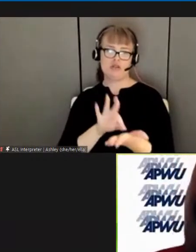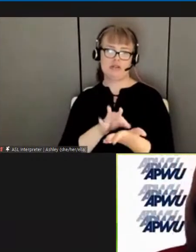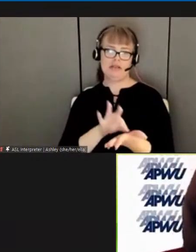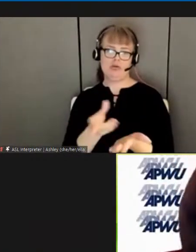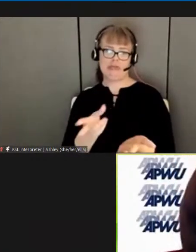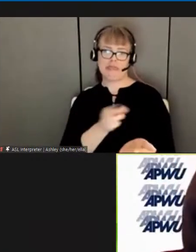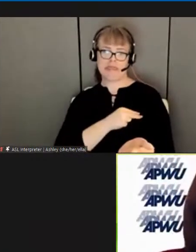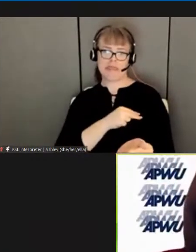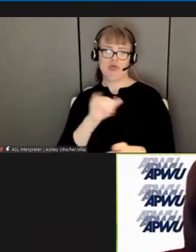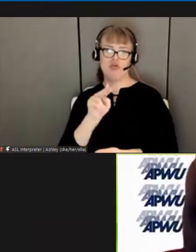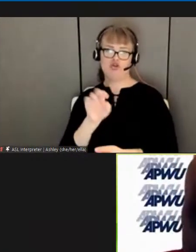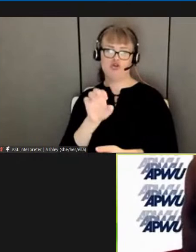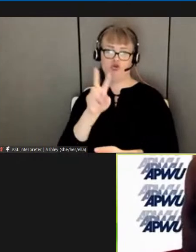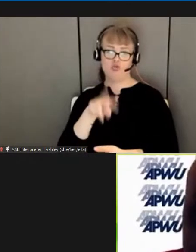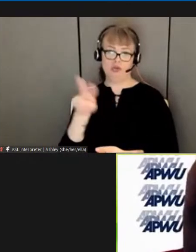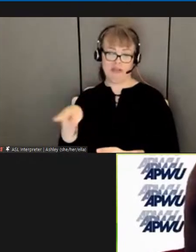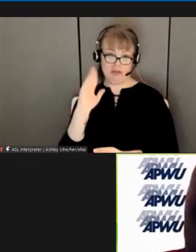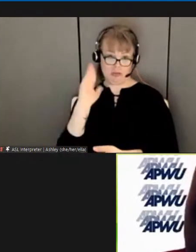no.